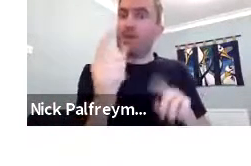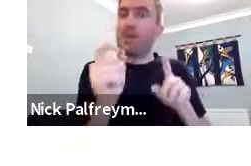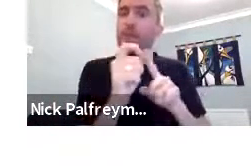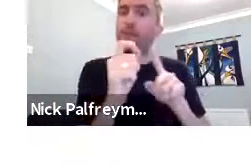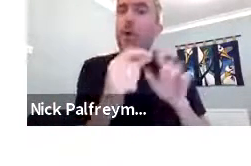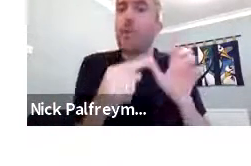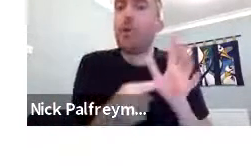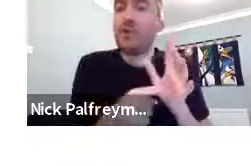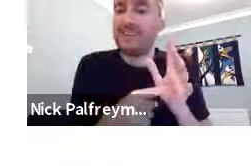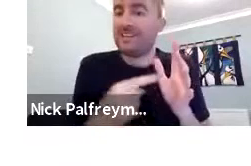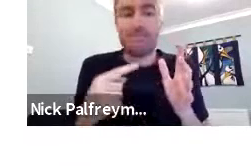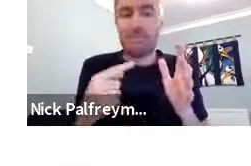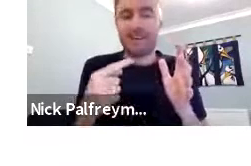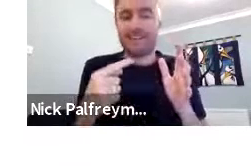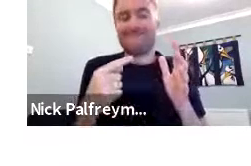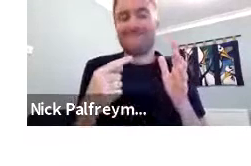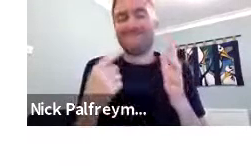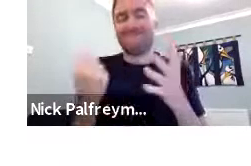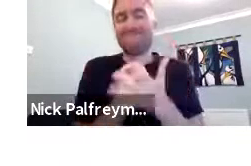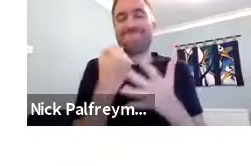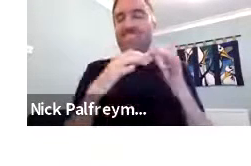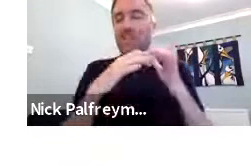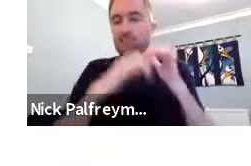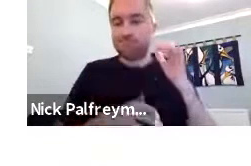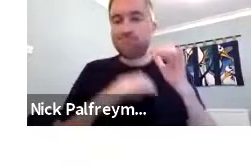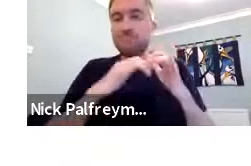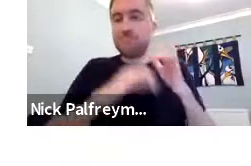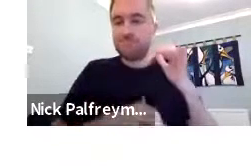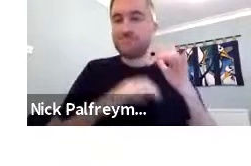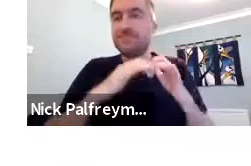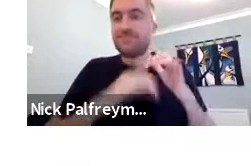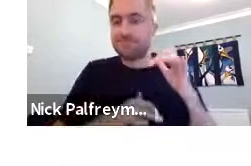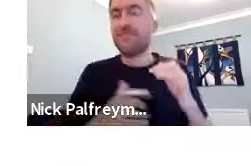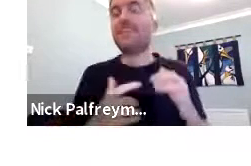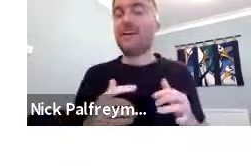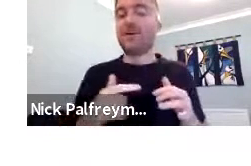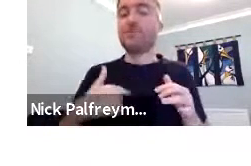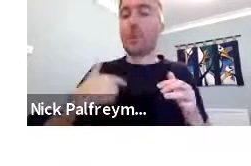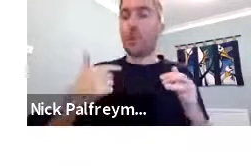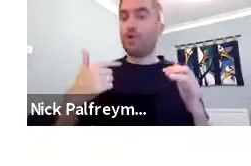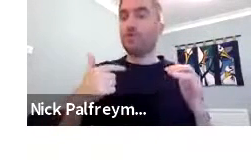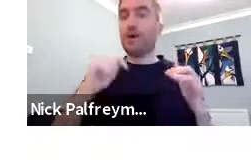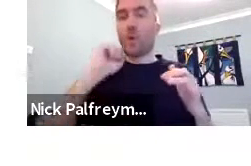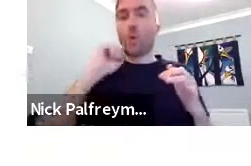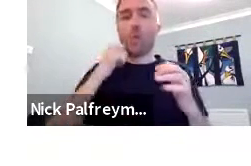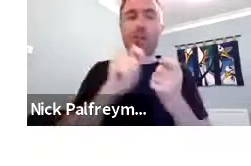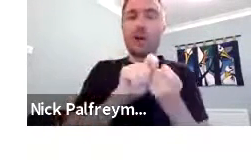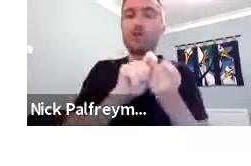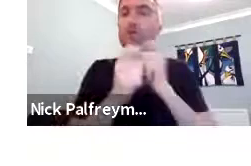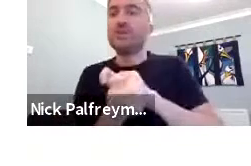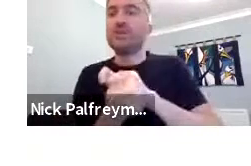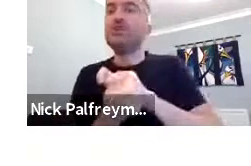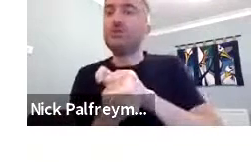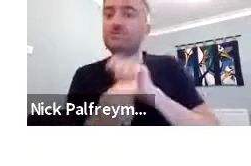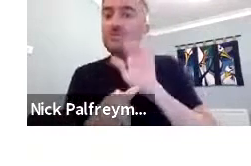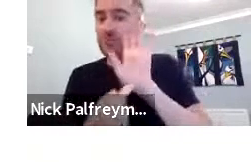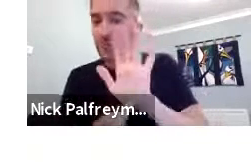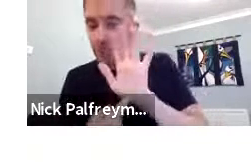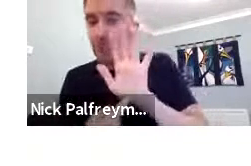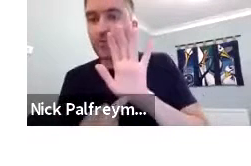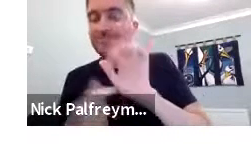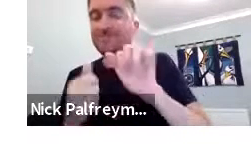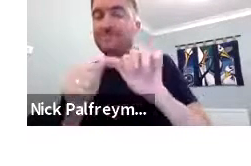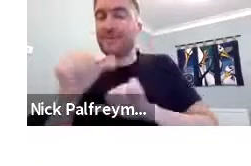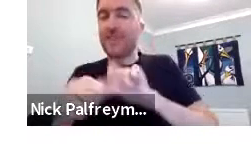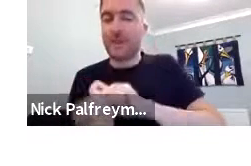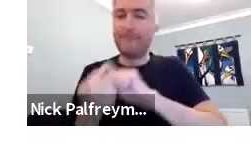I will incorporate those throughout the PowerPoint. I tried to actually incorporate them within the PowerPoint, but there seemed to